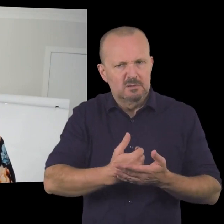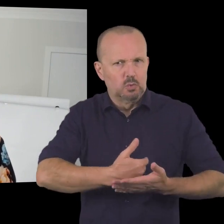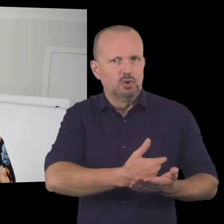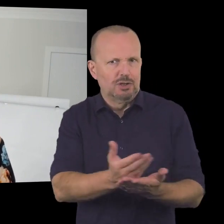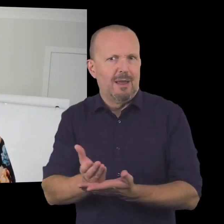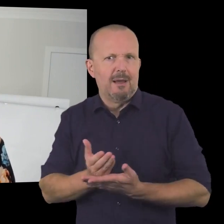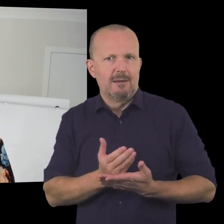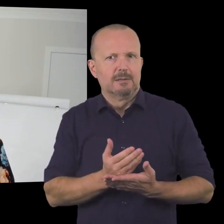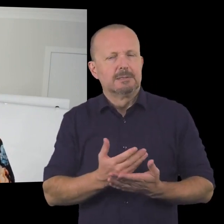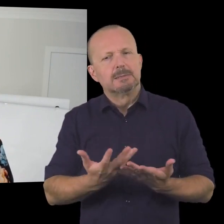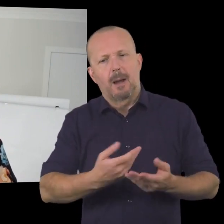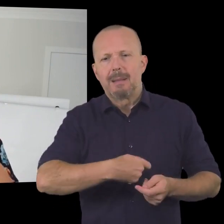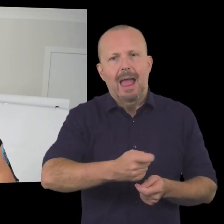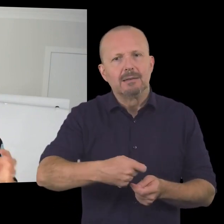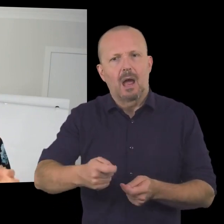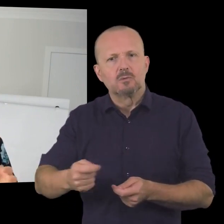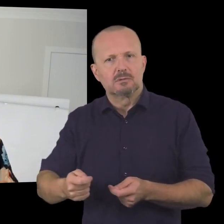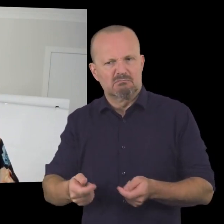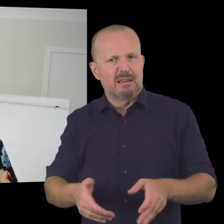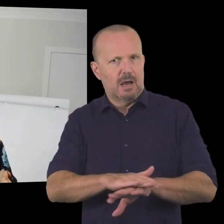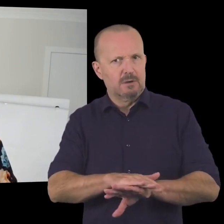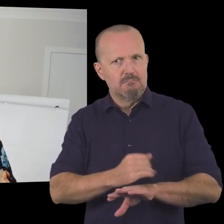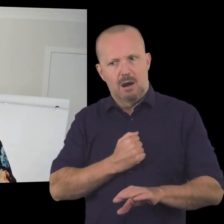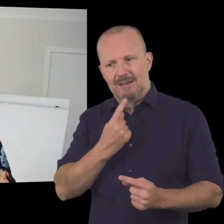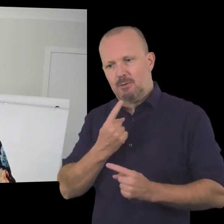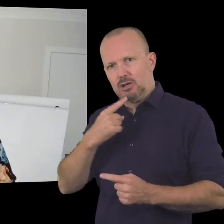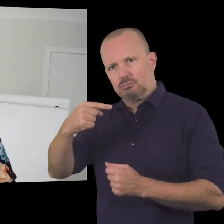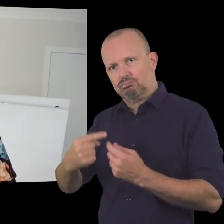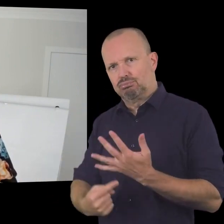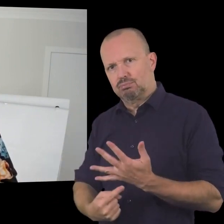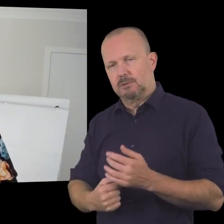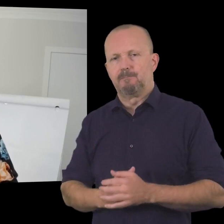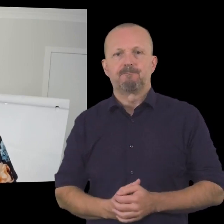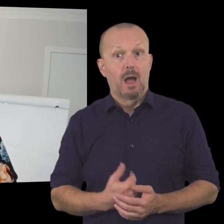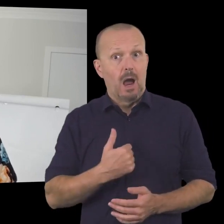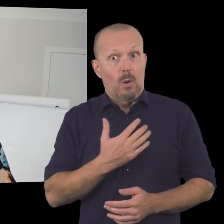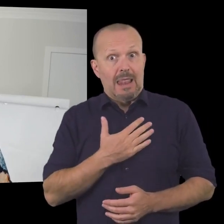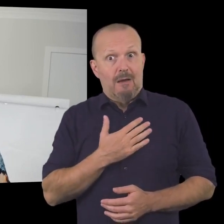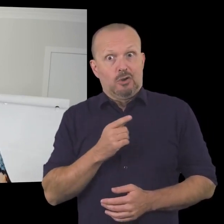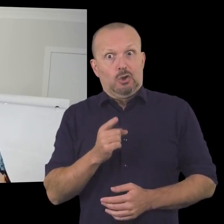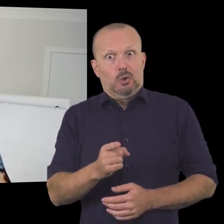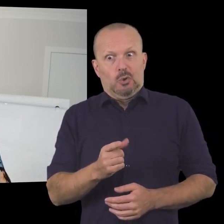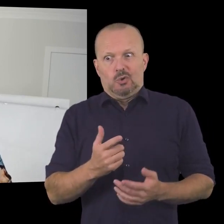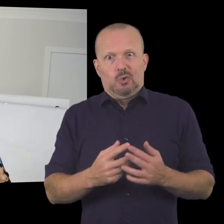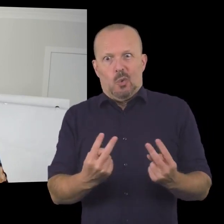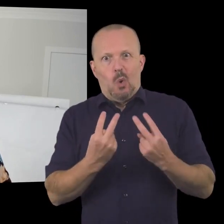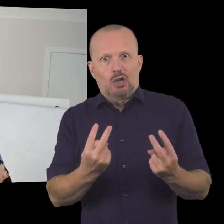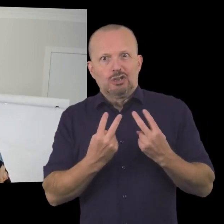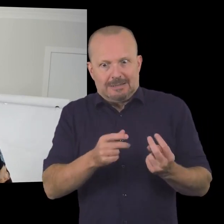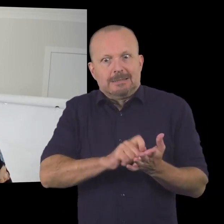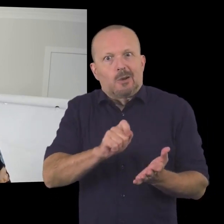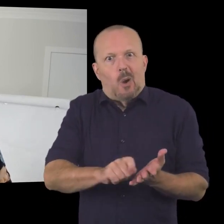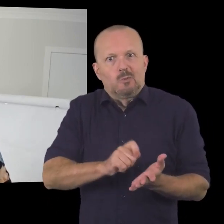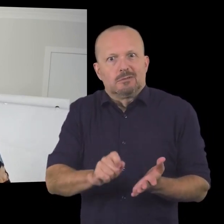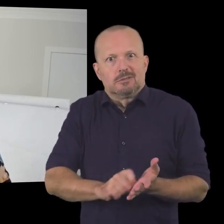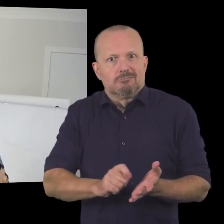resources so handouts that cover uh the things that i talk about in the session uh i would love you to finish this session with a sore hand